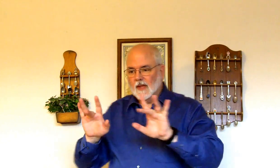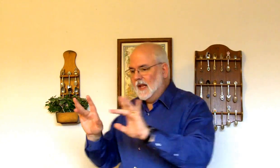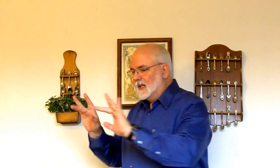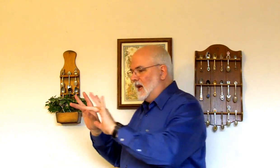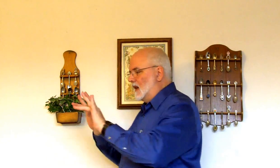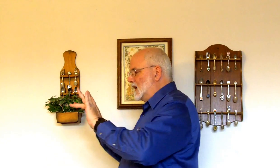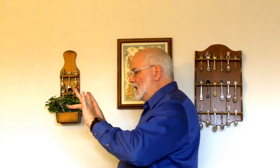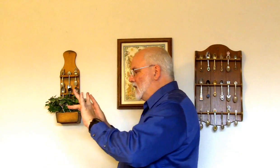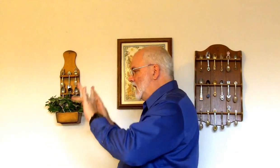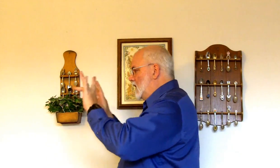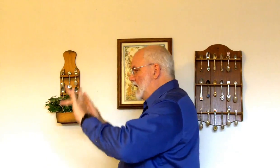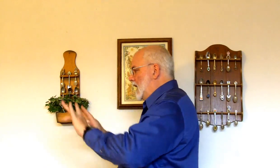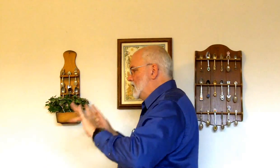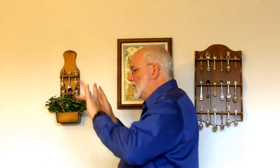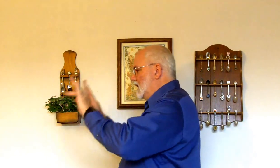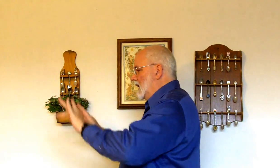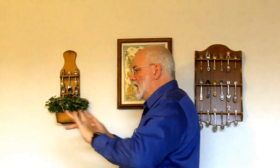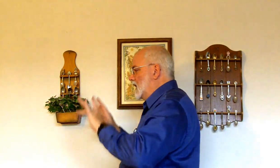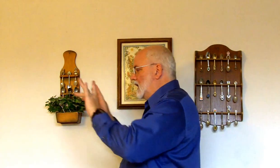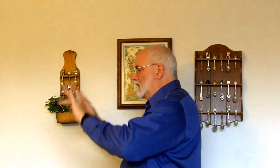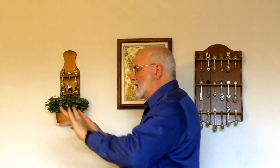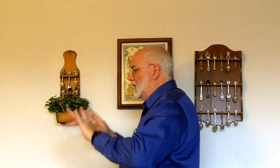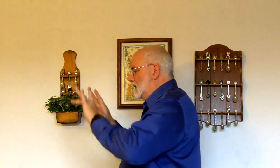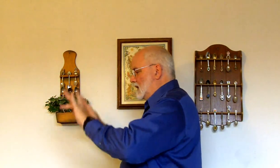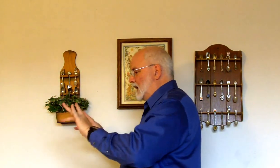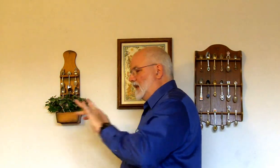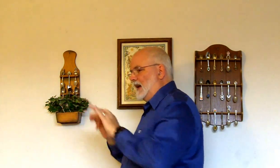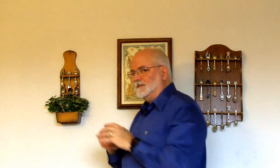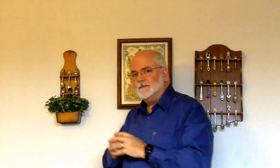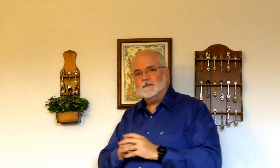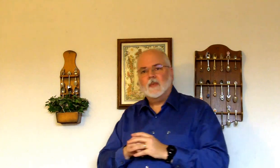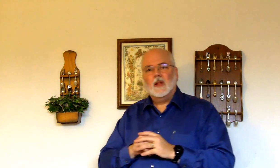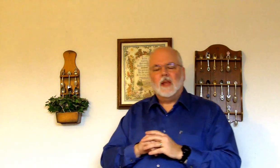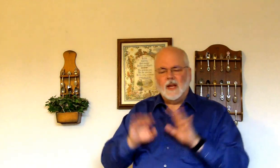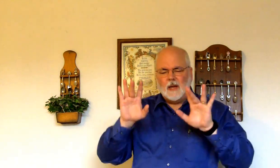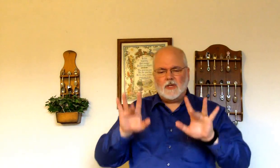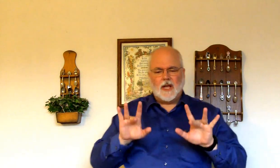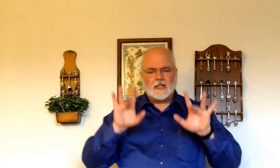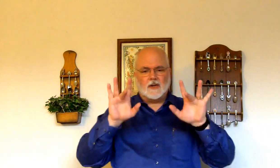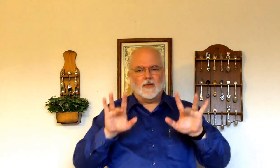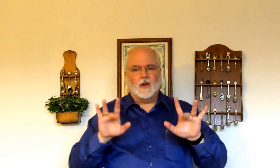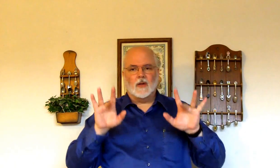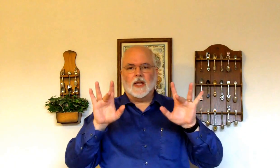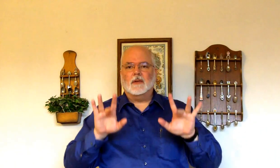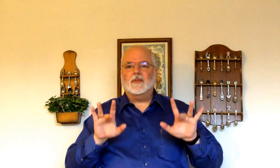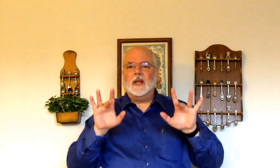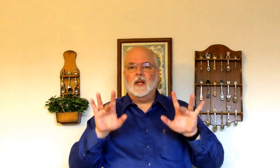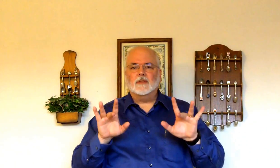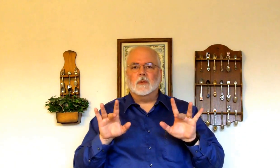It's kind of. The center finger is out. Kind of. Like that. Anytime you see that center finger. It's kind of a feeling of some